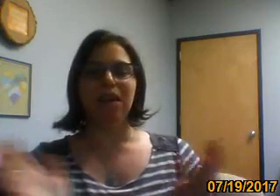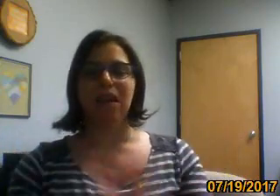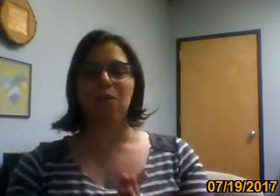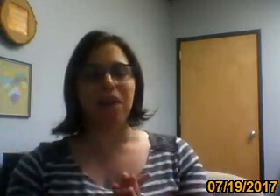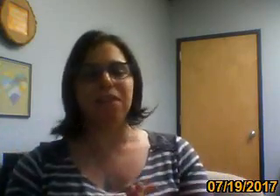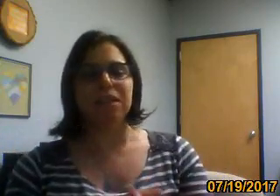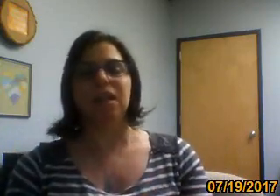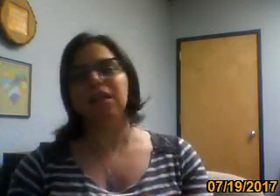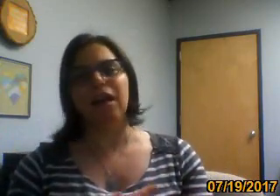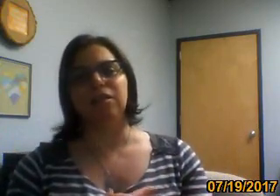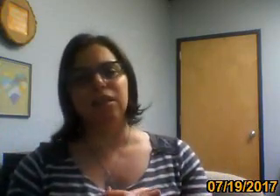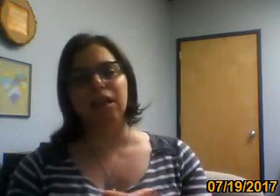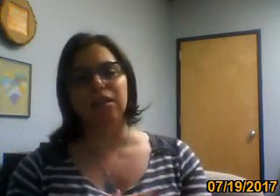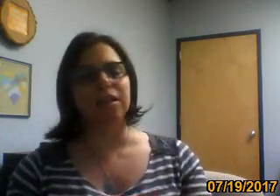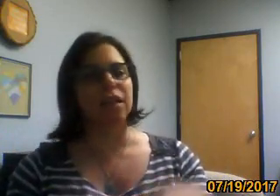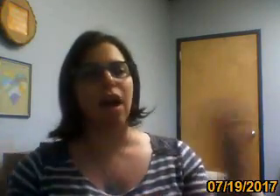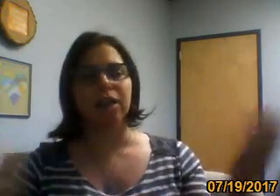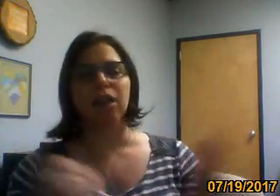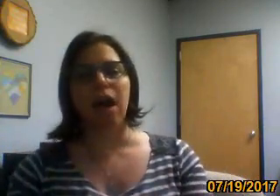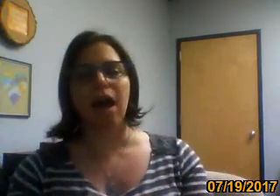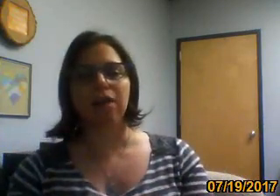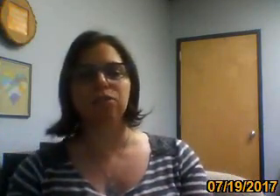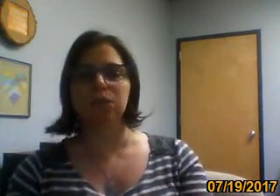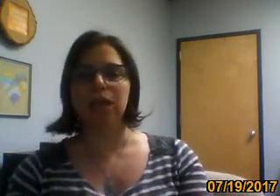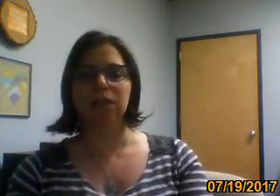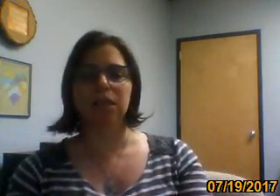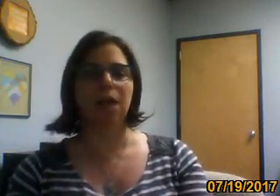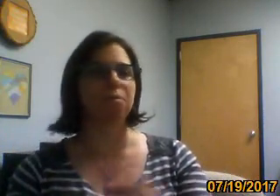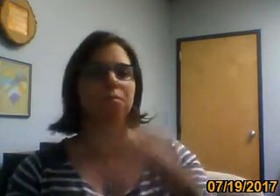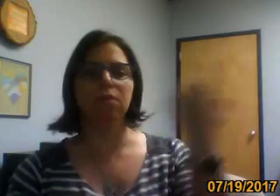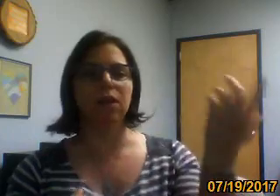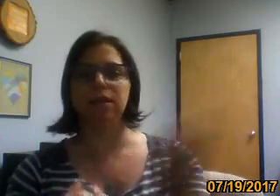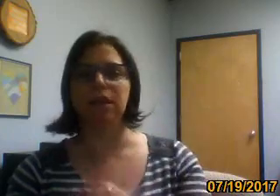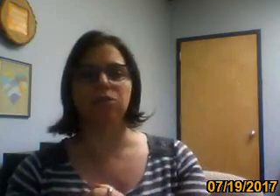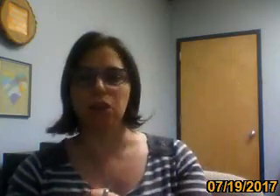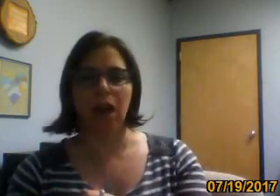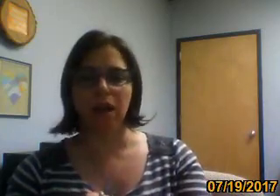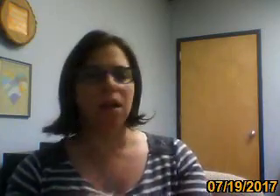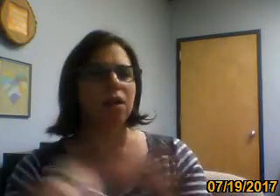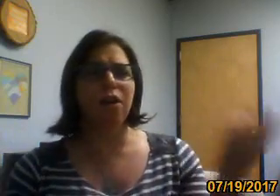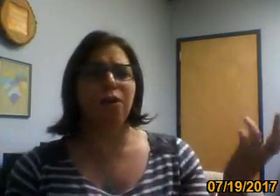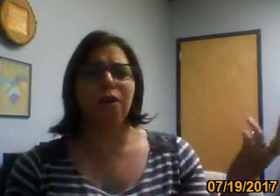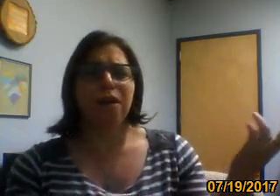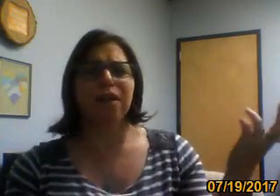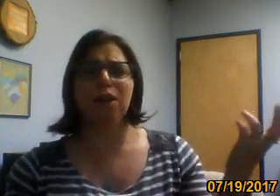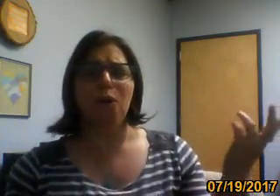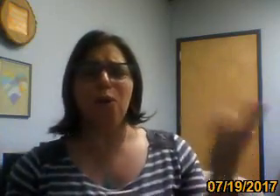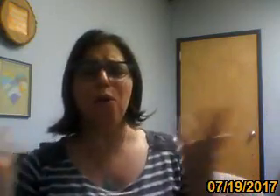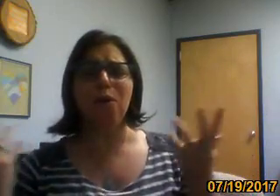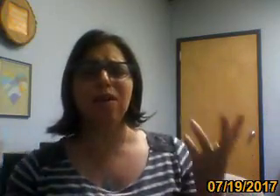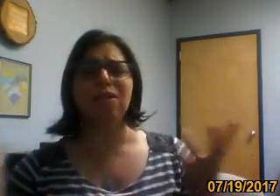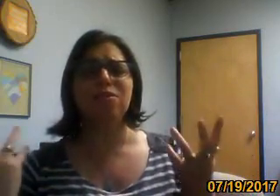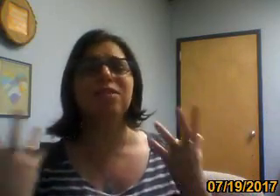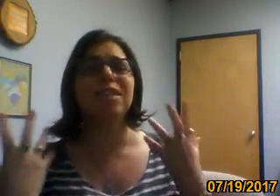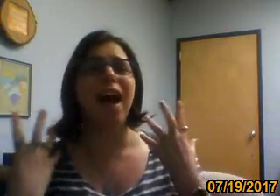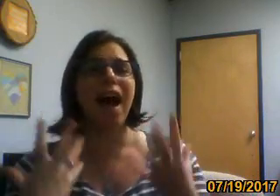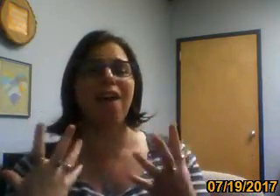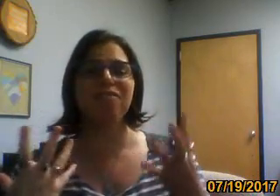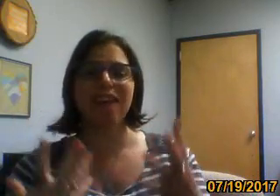know what? Like, what if he said, yes, yes, I did. I, I had a suicidal attempt yesterday, you know, like, who are you to have